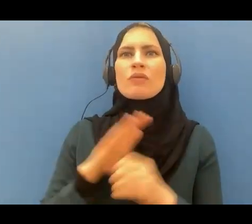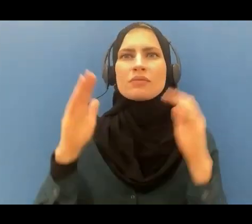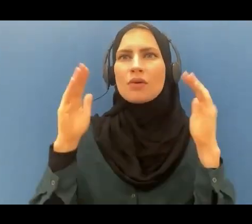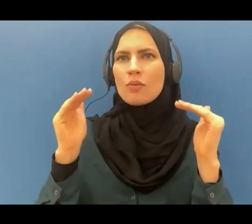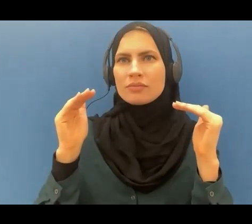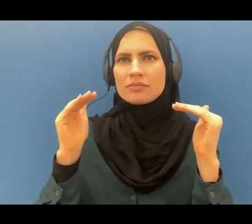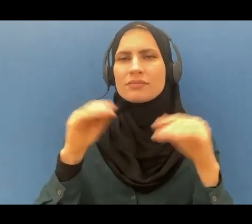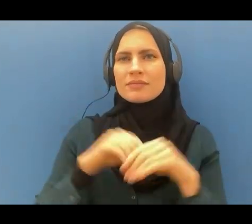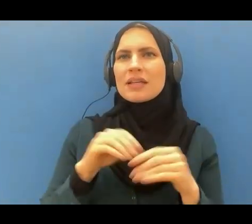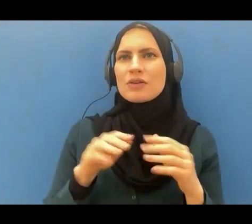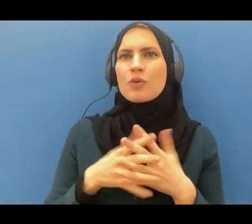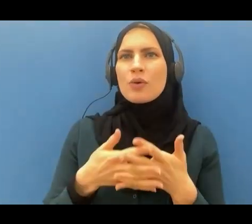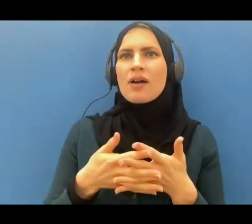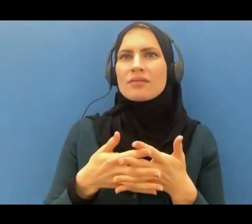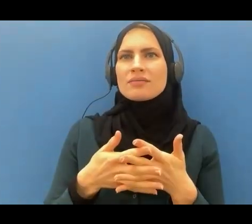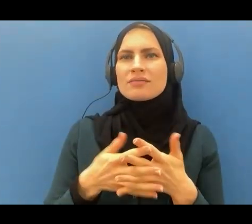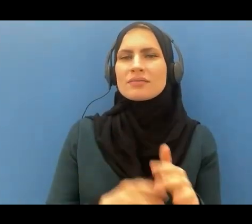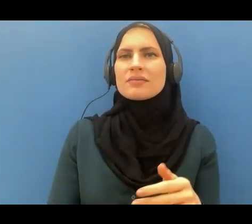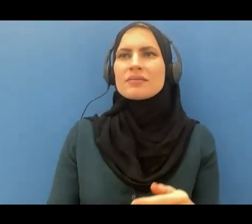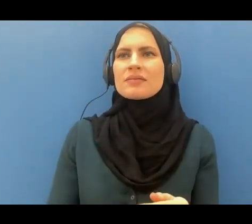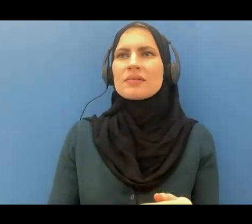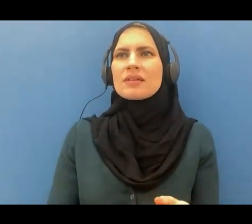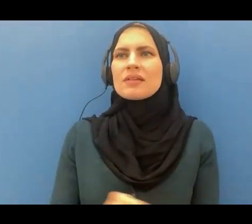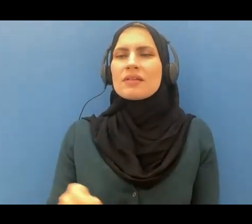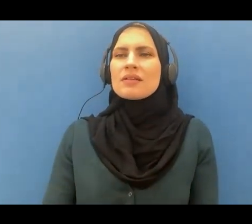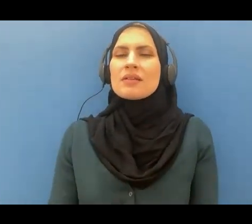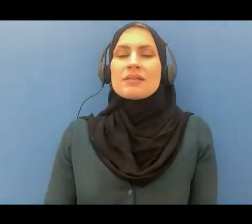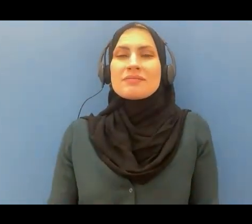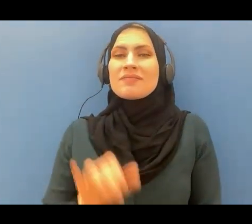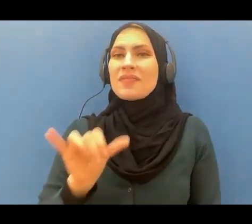the most inspirational to the worst of people.